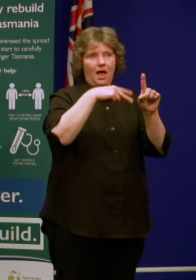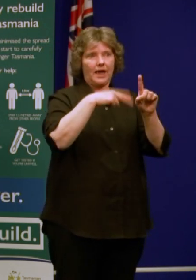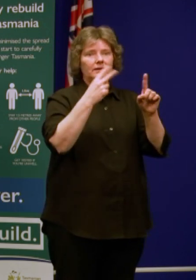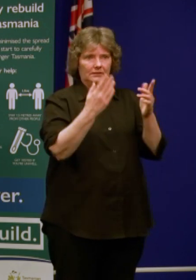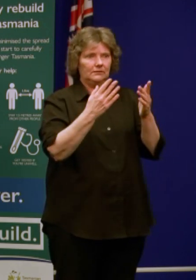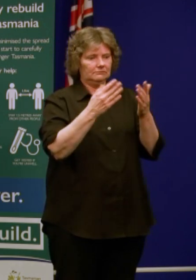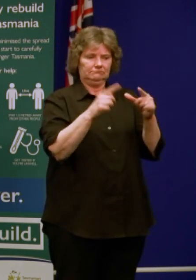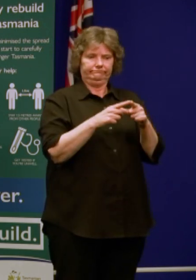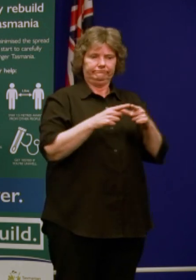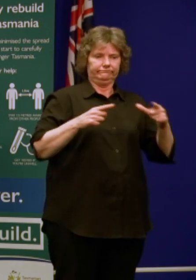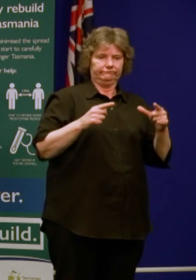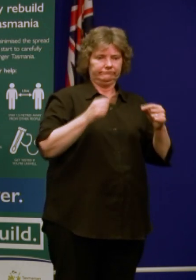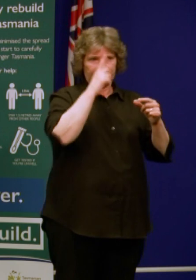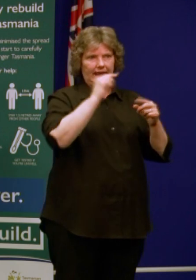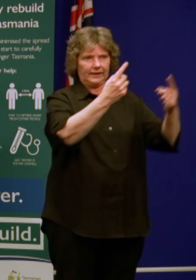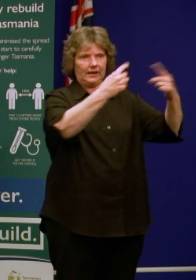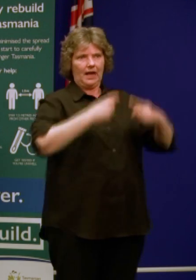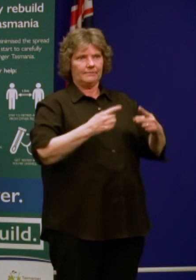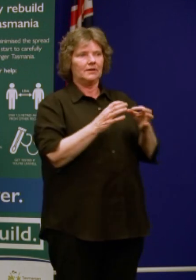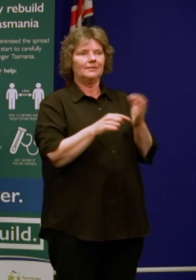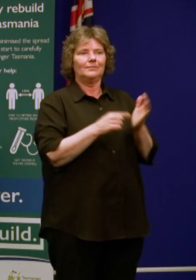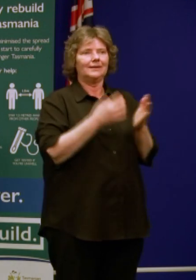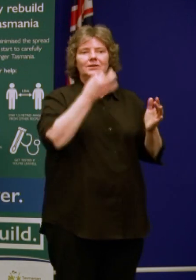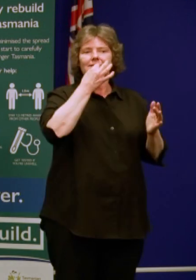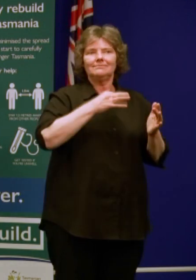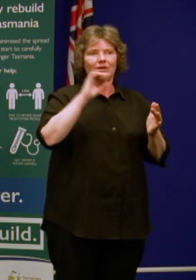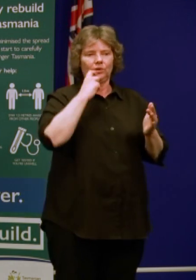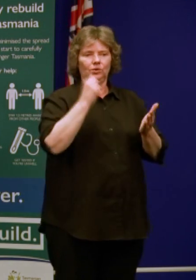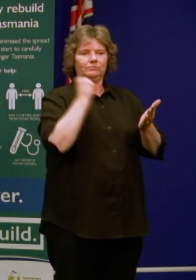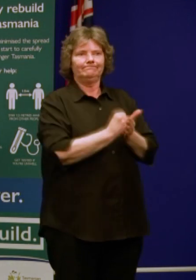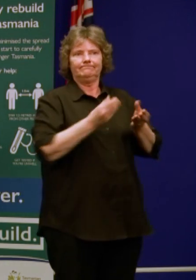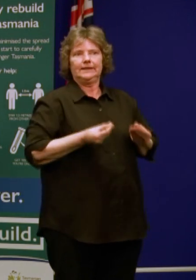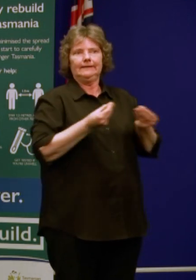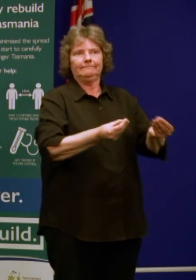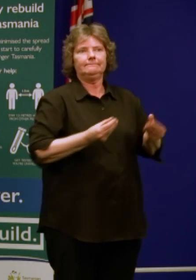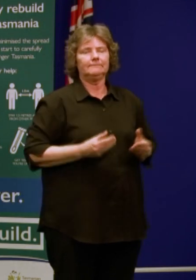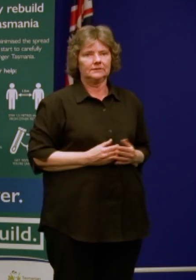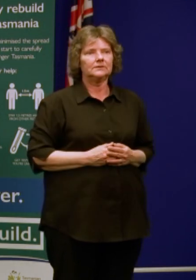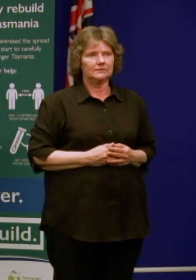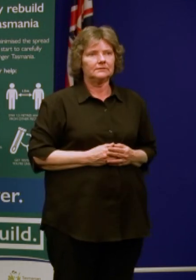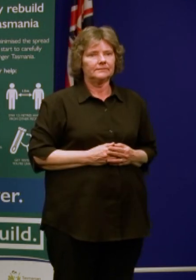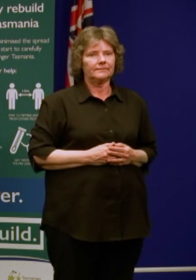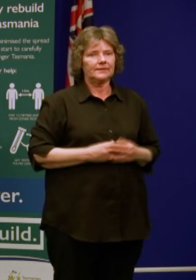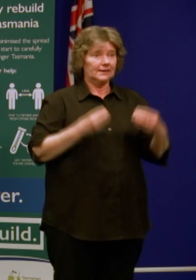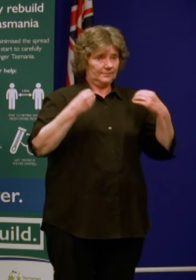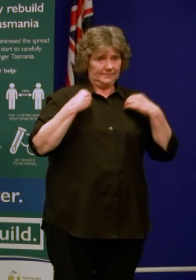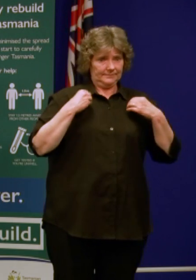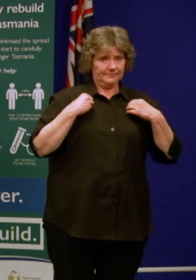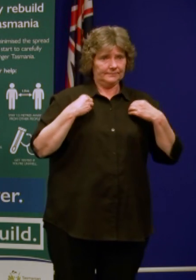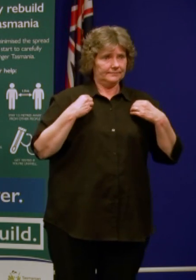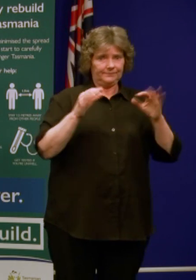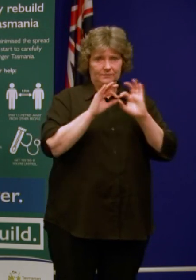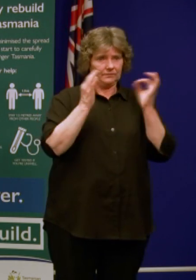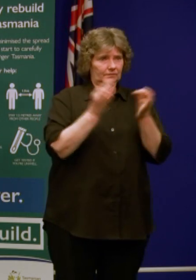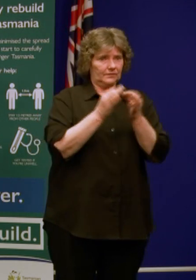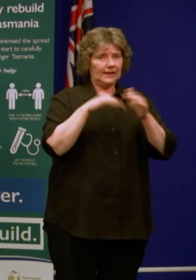short term due to the rapidly changing circumstances in Victoria. And I would say to businesses and organisations in Tasmania